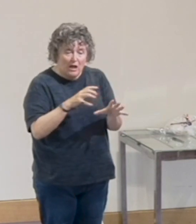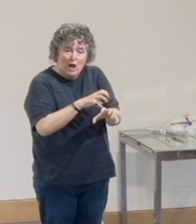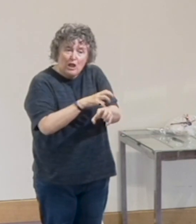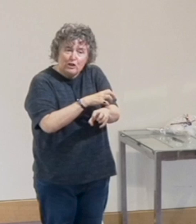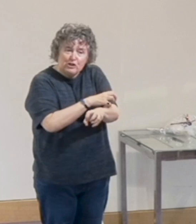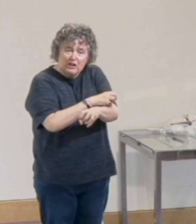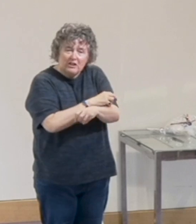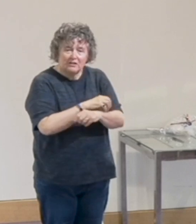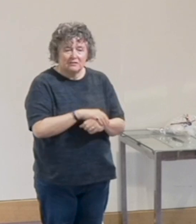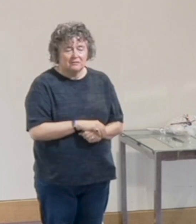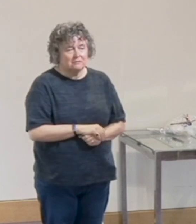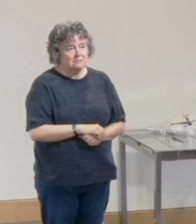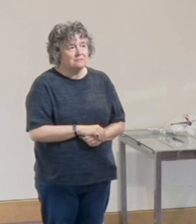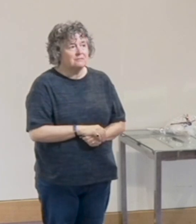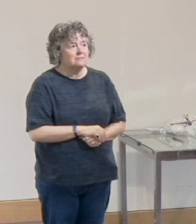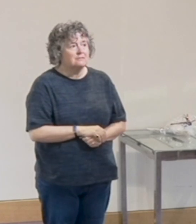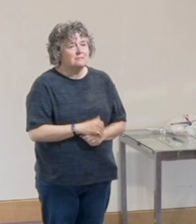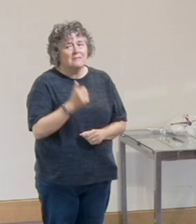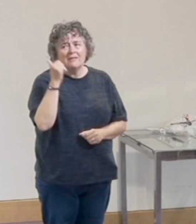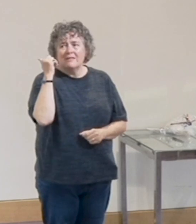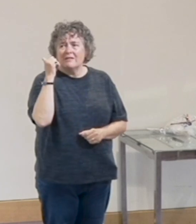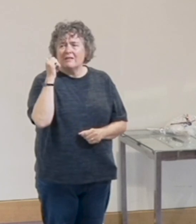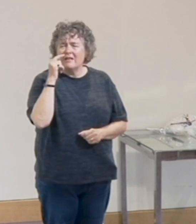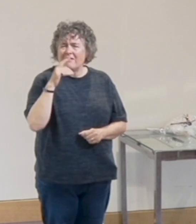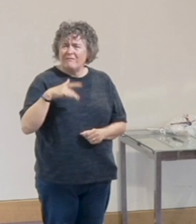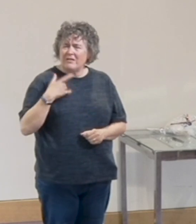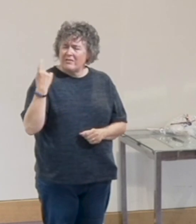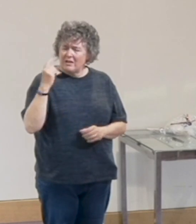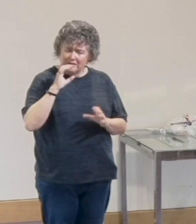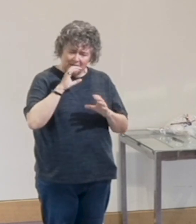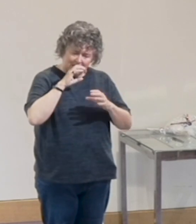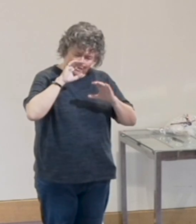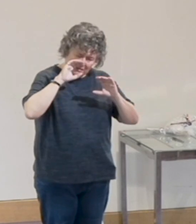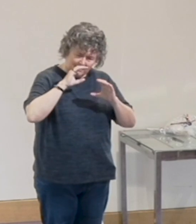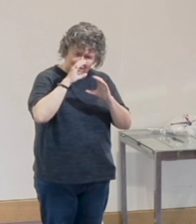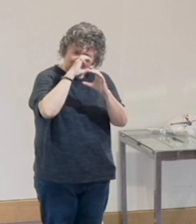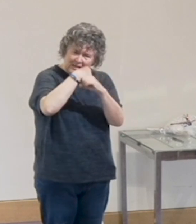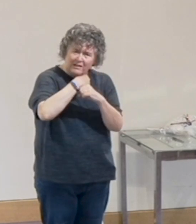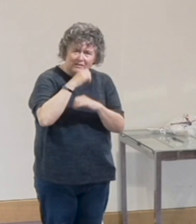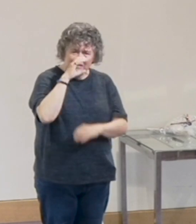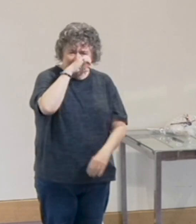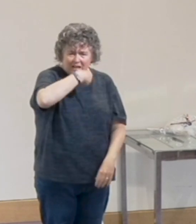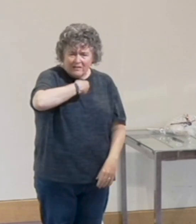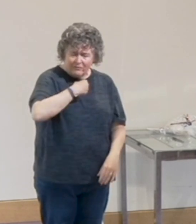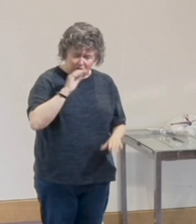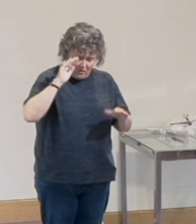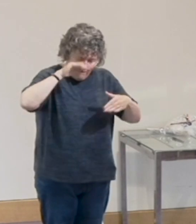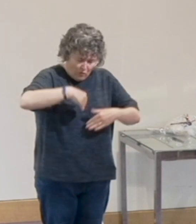And many of them, though, to me, seem very, very selfish and looking how to benefit yourself.